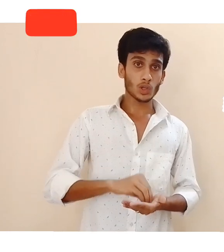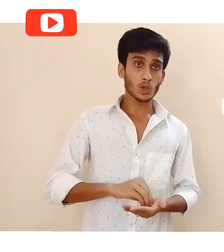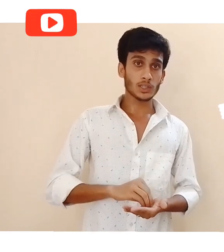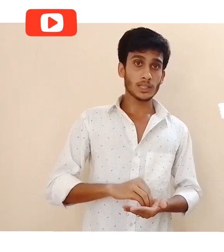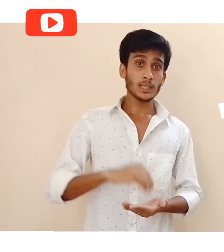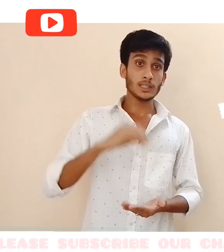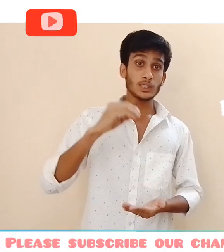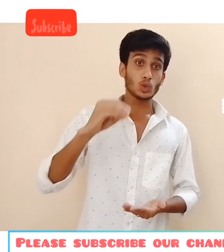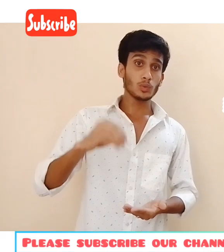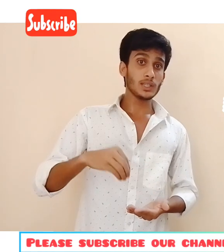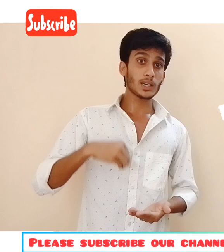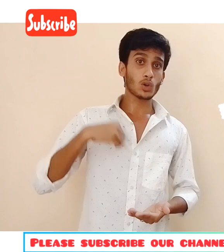is the system